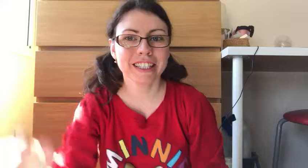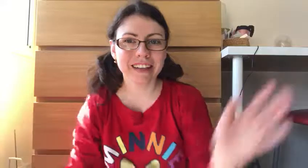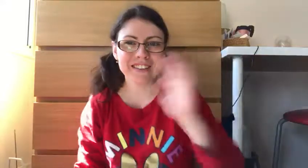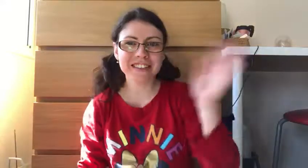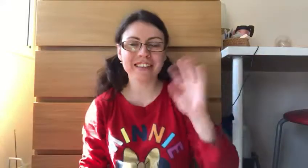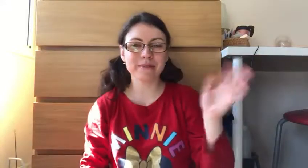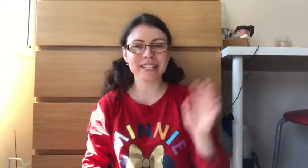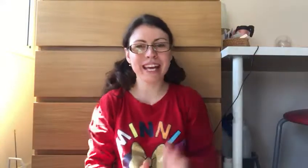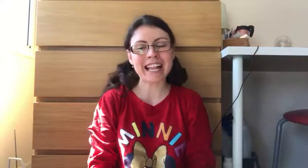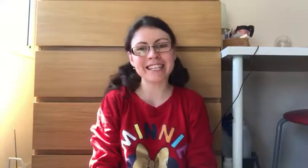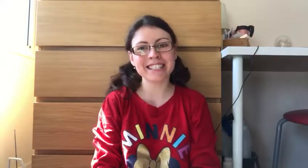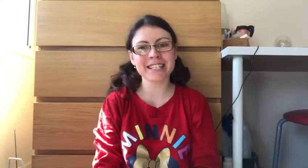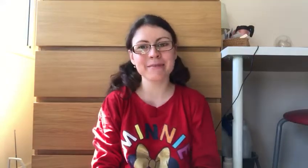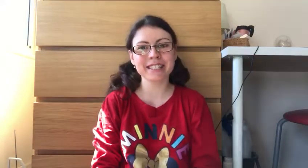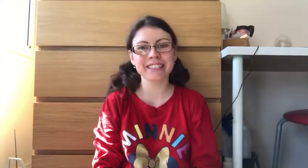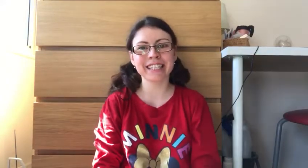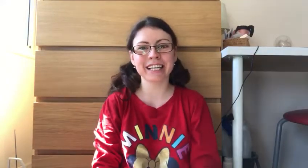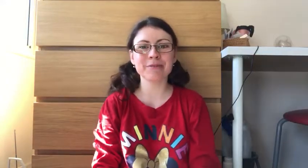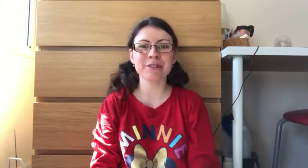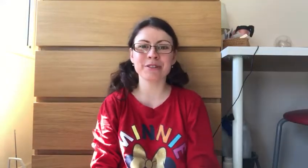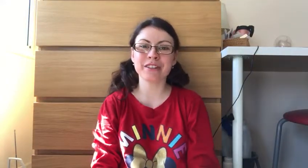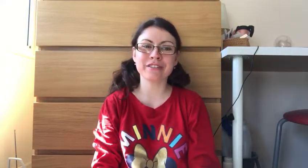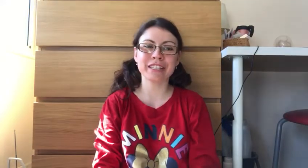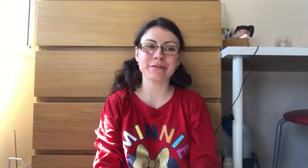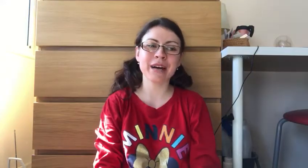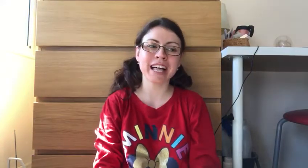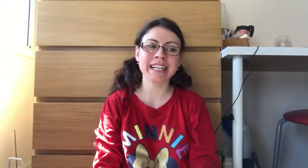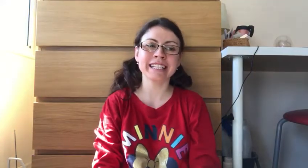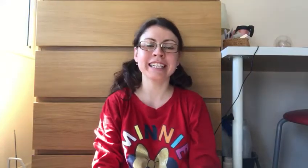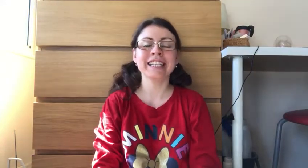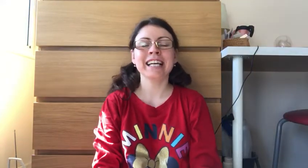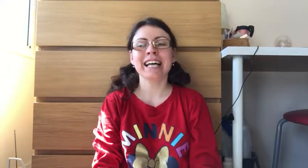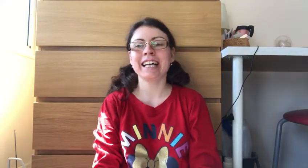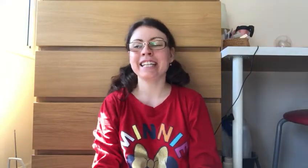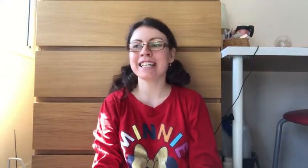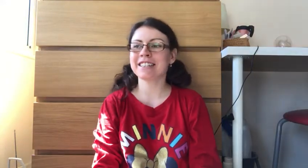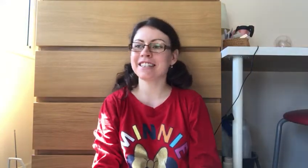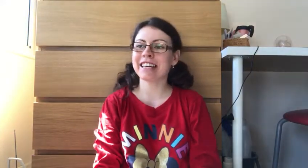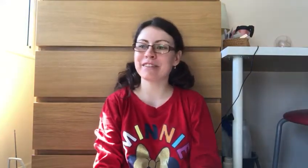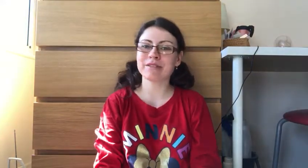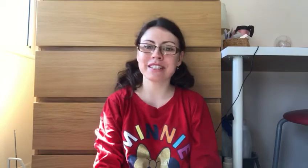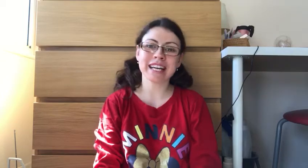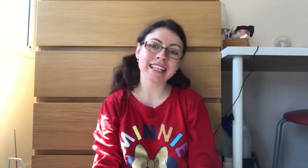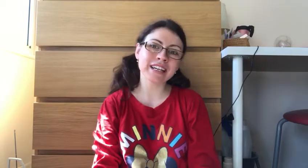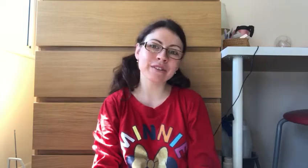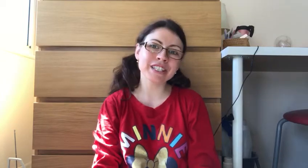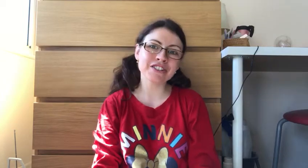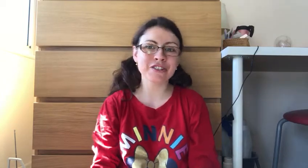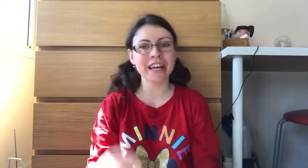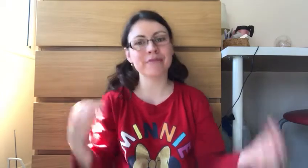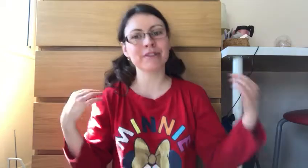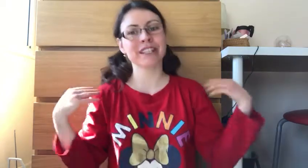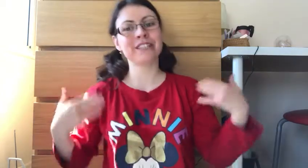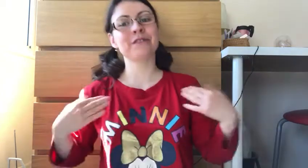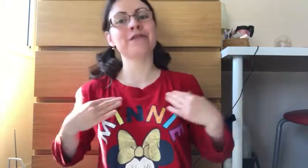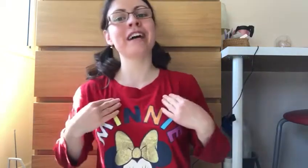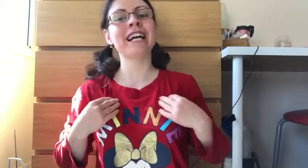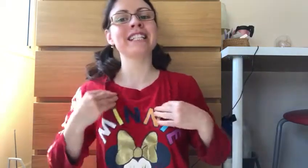Good afternoon everybody, hello this is Miss Glonek, I hope you're doing really well and nice to see you again with the sign language. Today I've brought a little friend